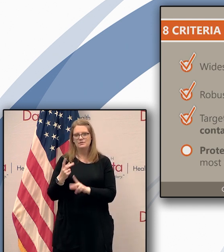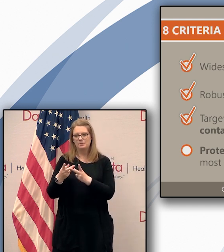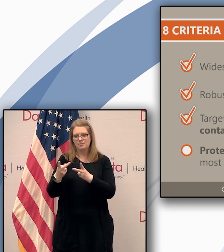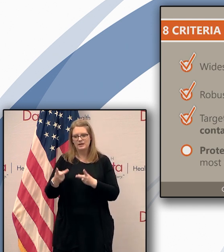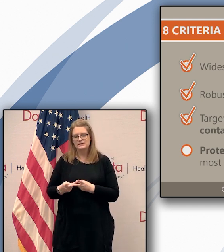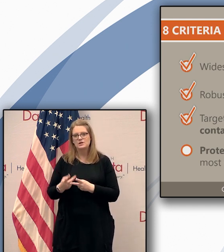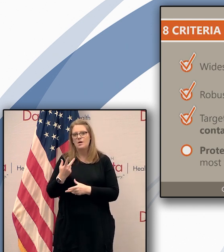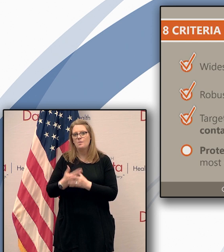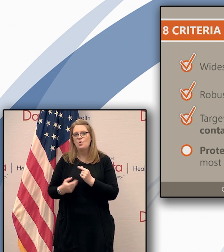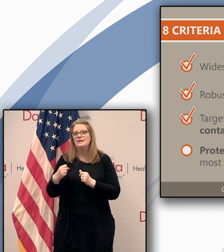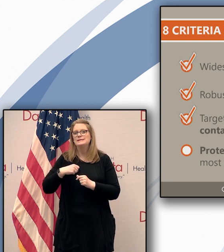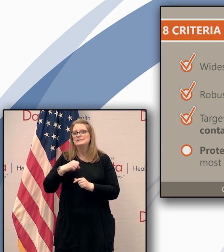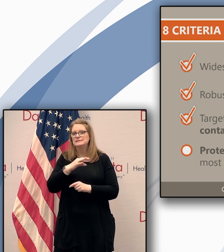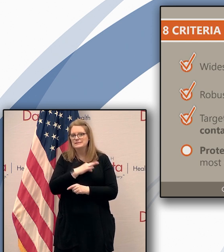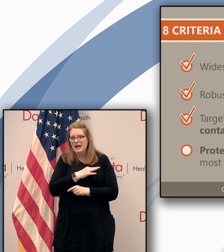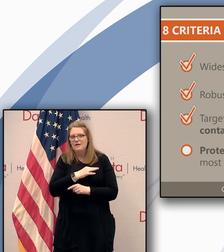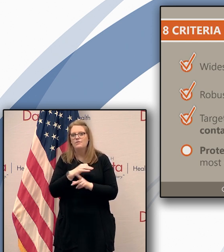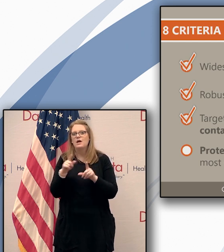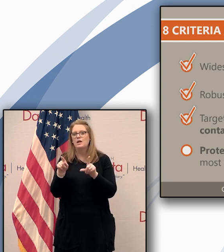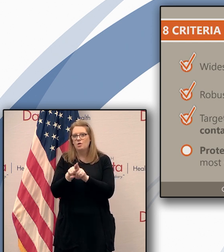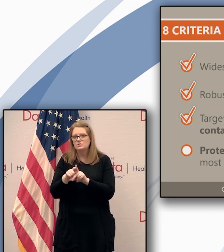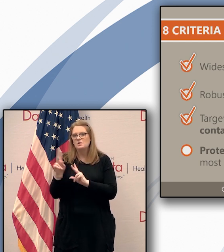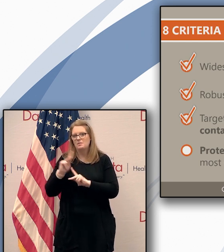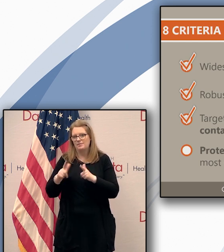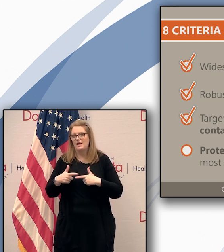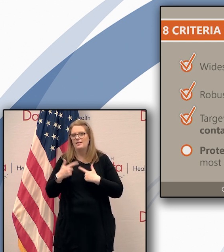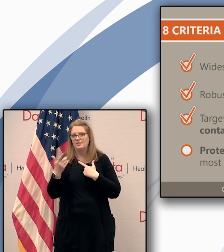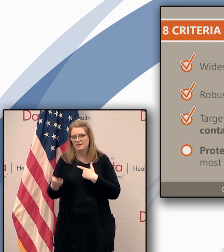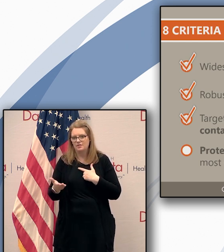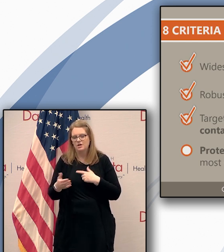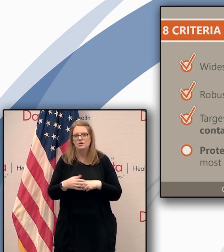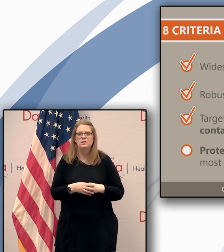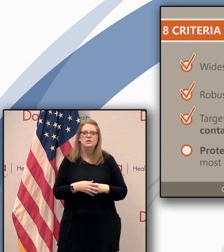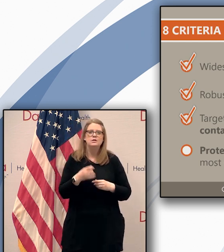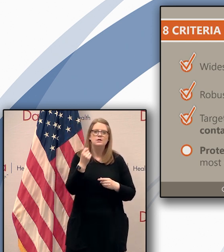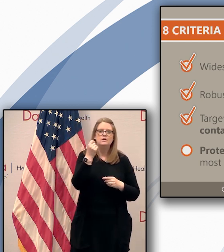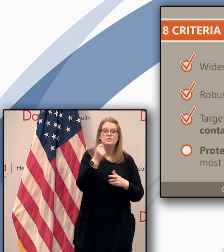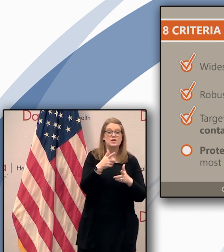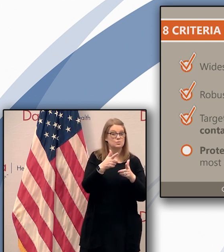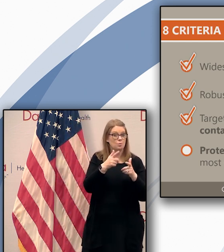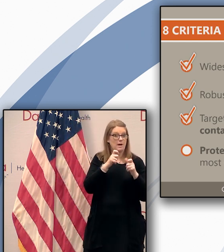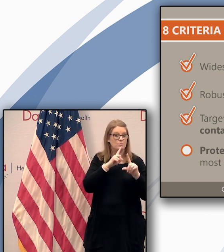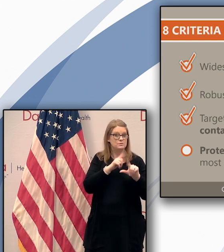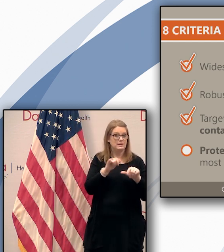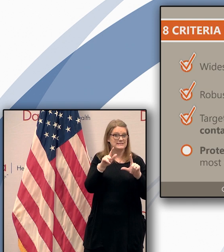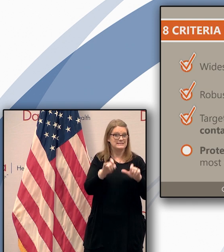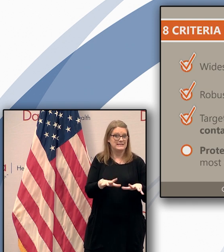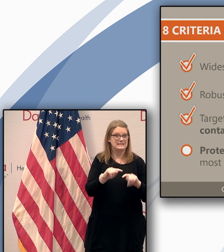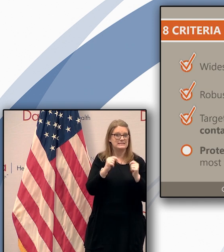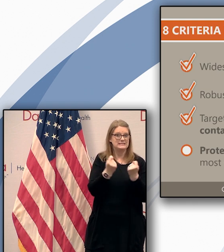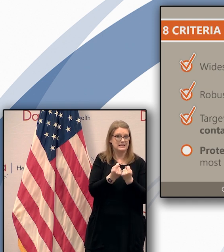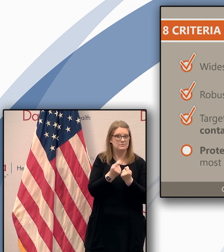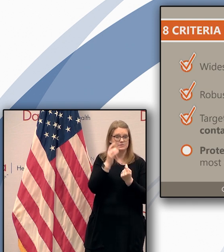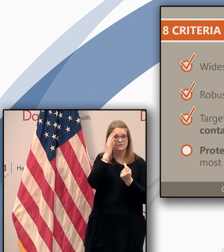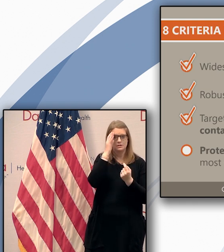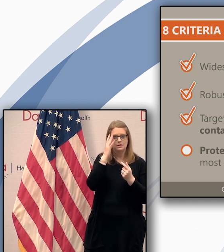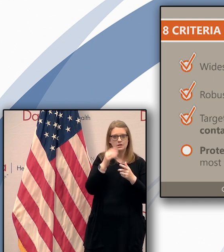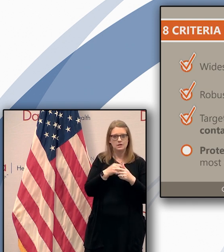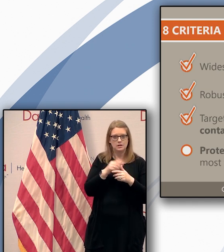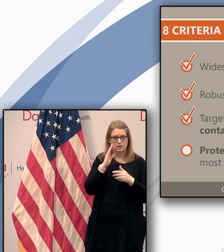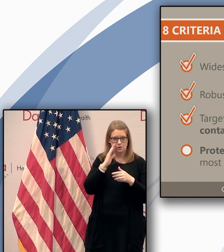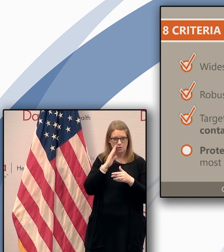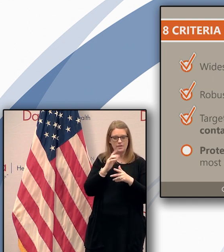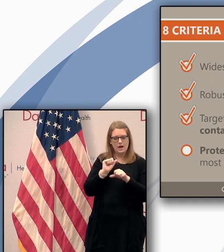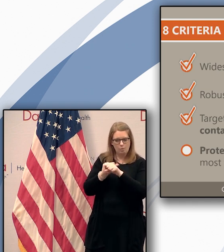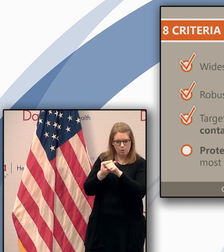staff and resident both uh we do have rapid response testing teams uh that are working collaborative with long-term care